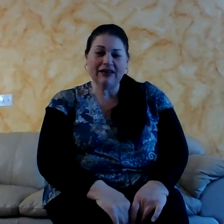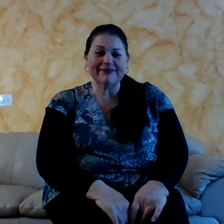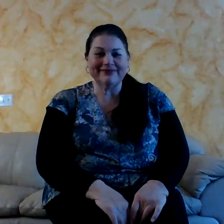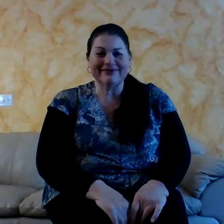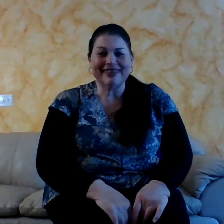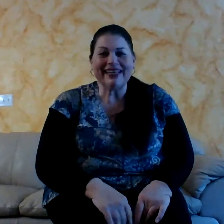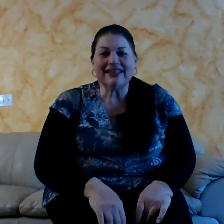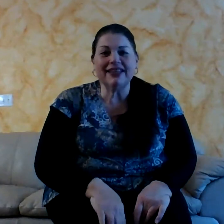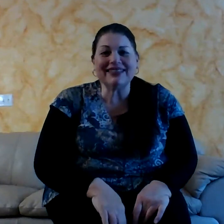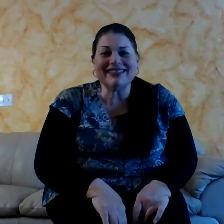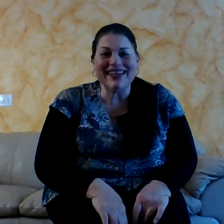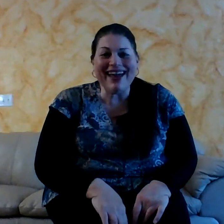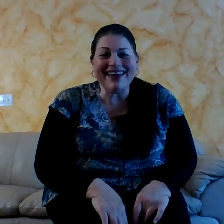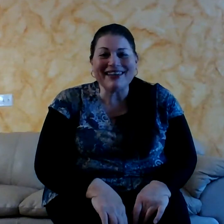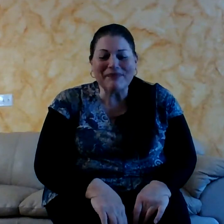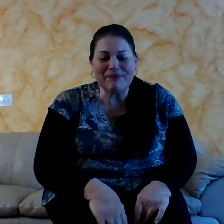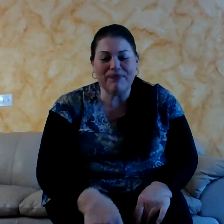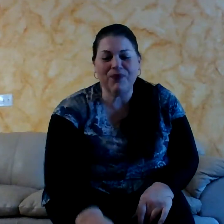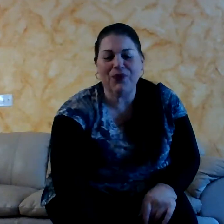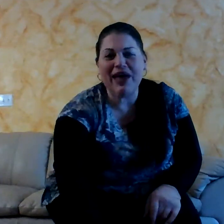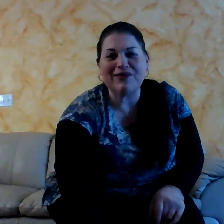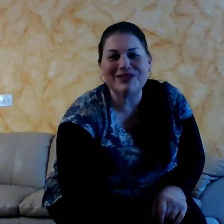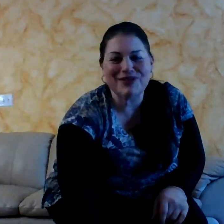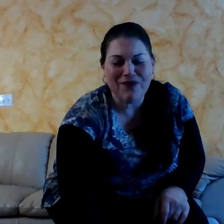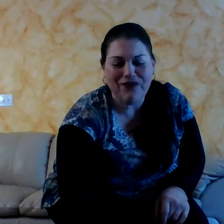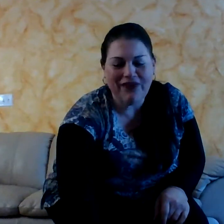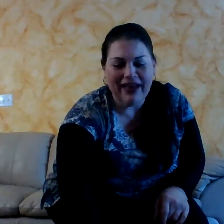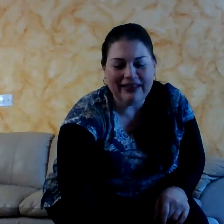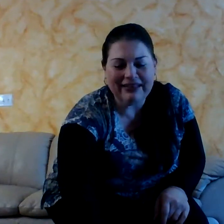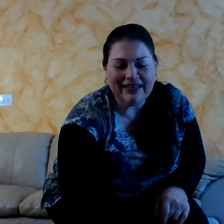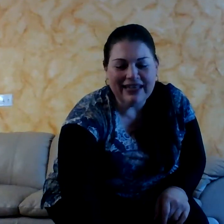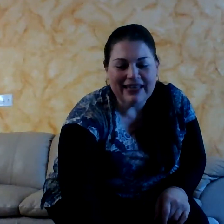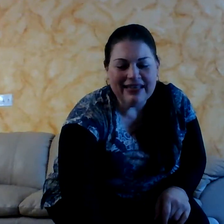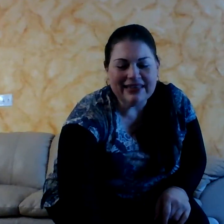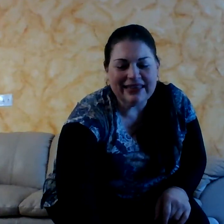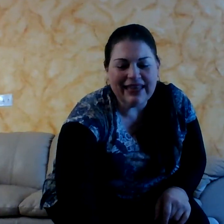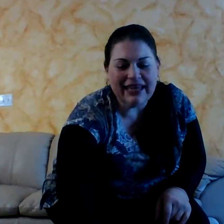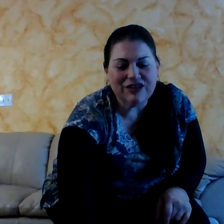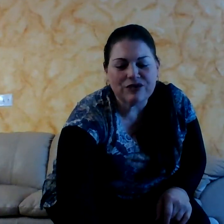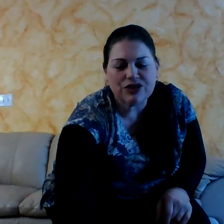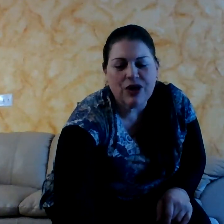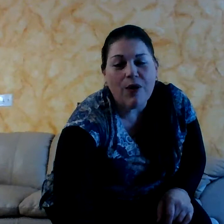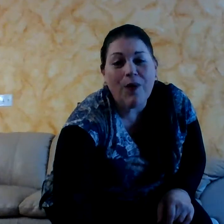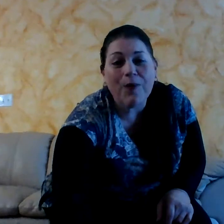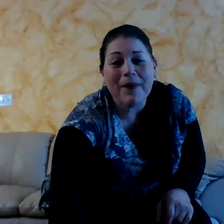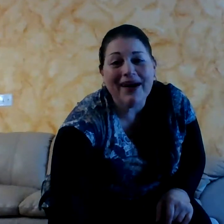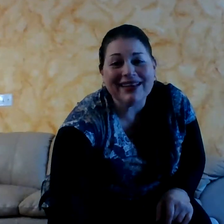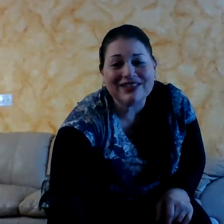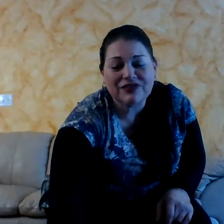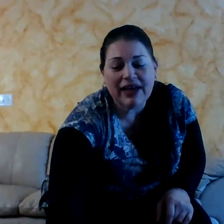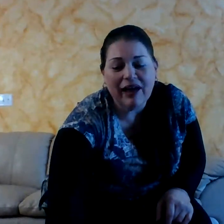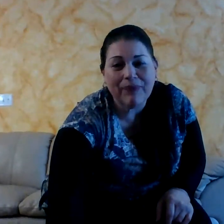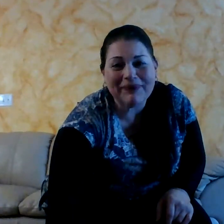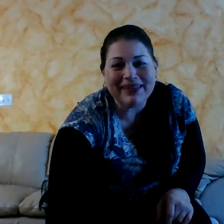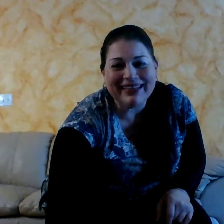not today oh that was so fun thank you so much for helping me